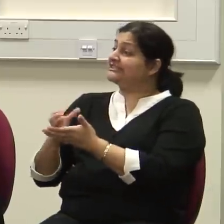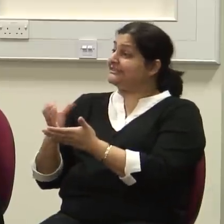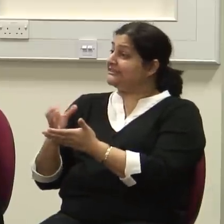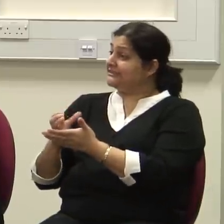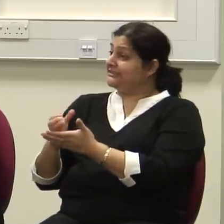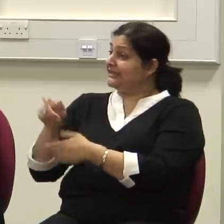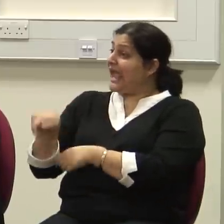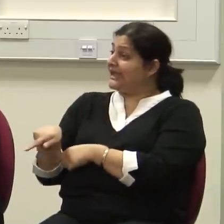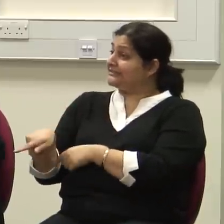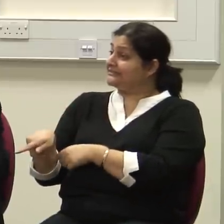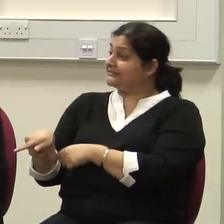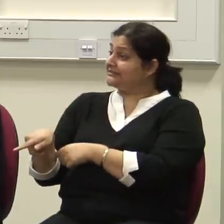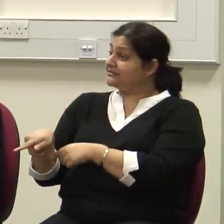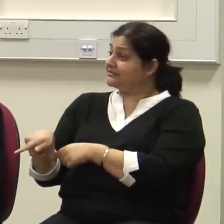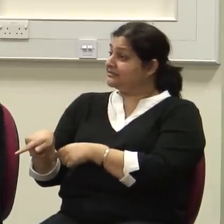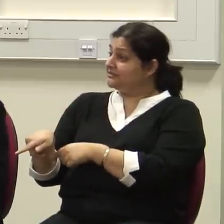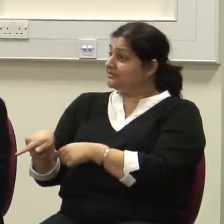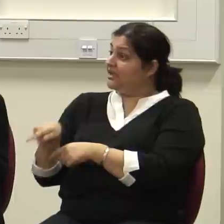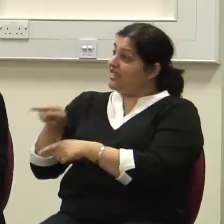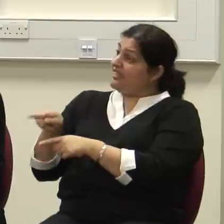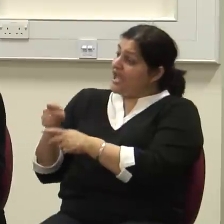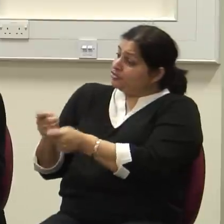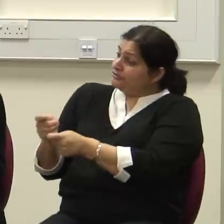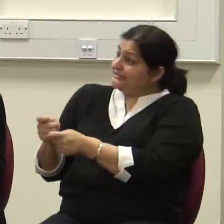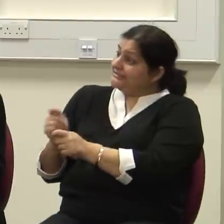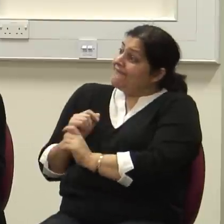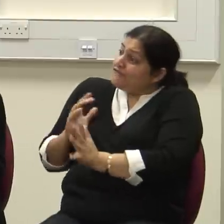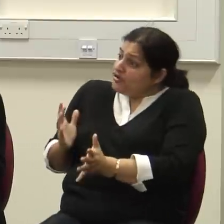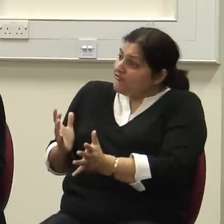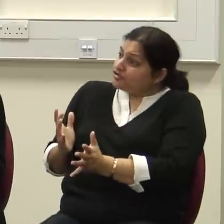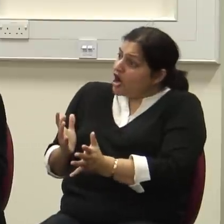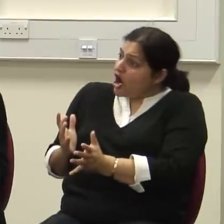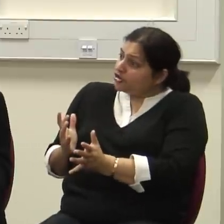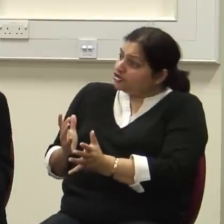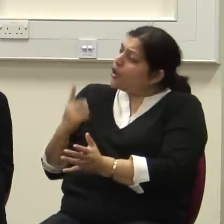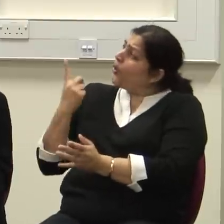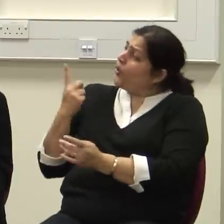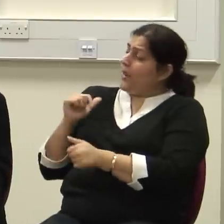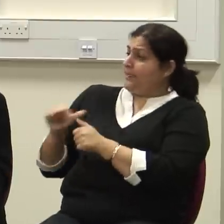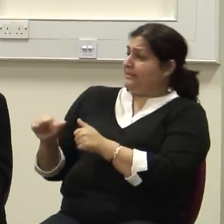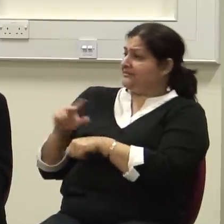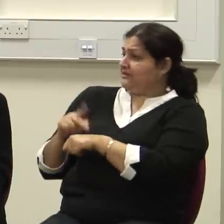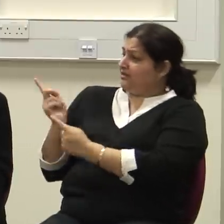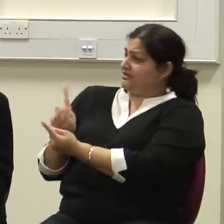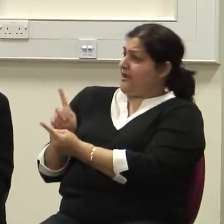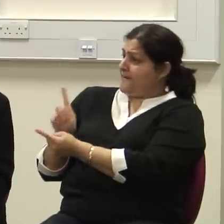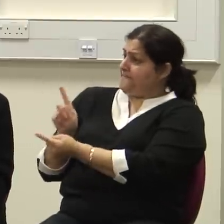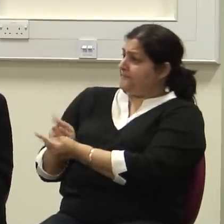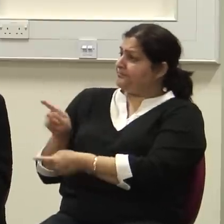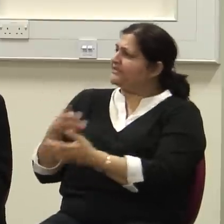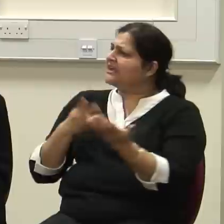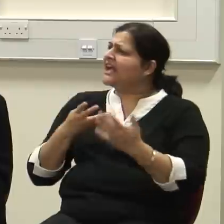charge, in order to be called a professor. Now, that was the charity system. Sick people didn't die on the streets in